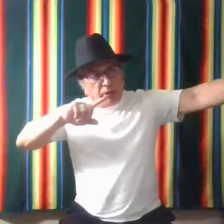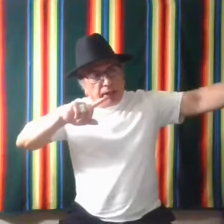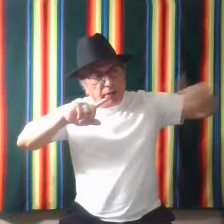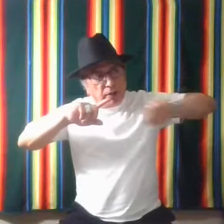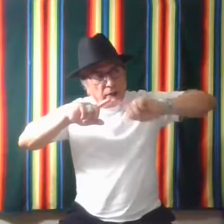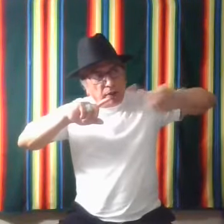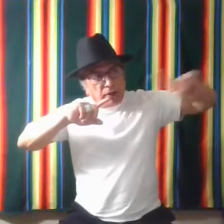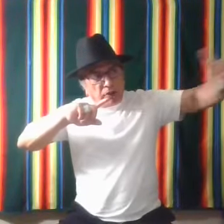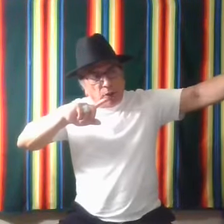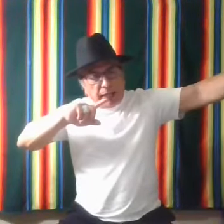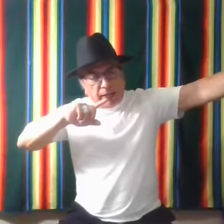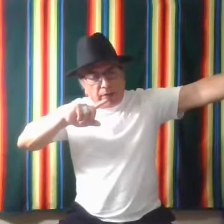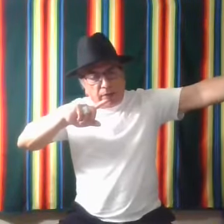the action. It's going out there.